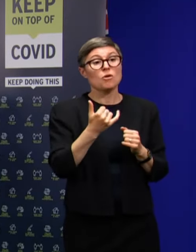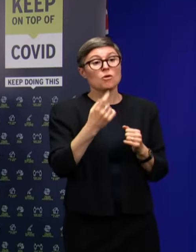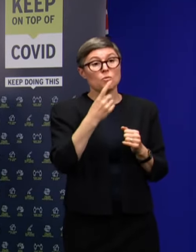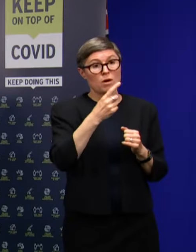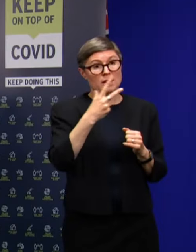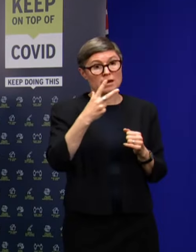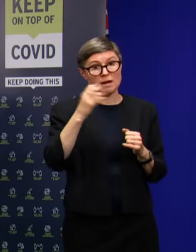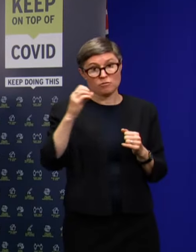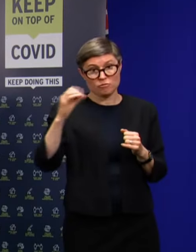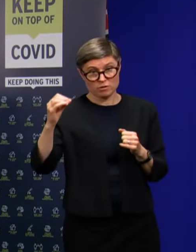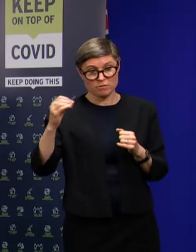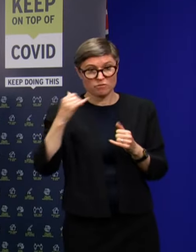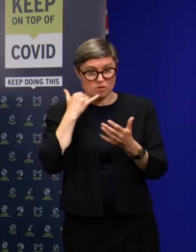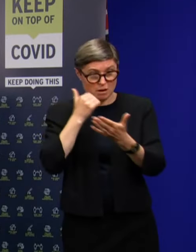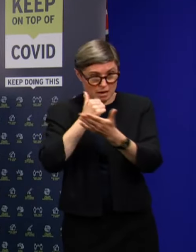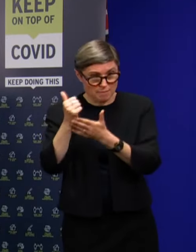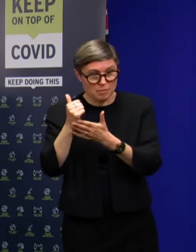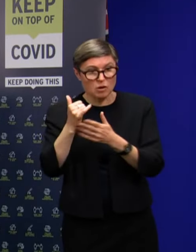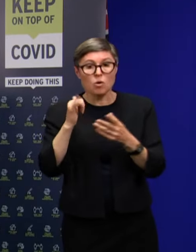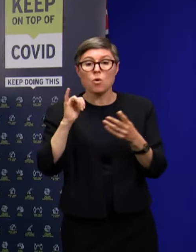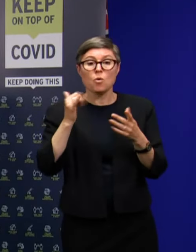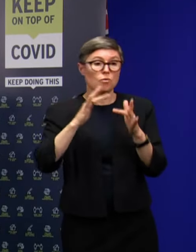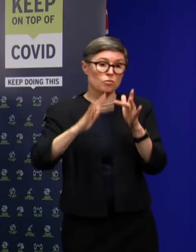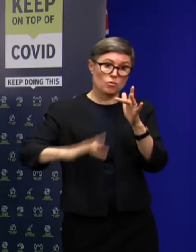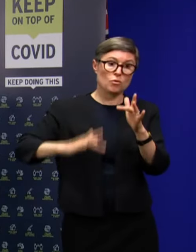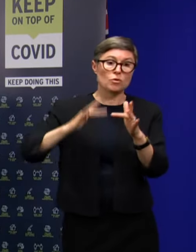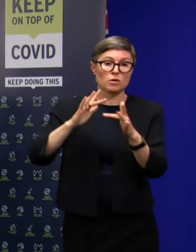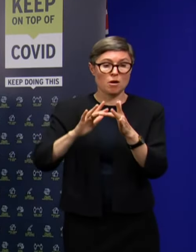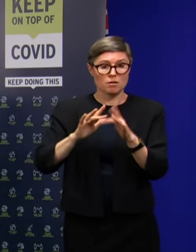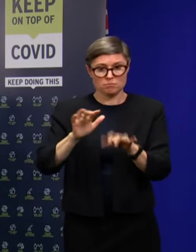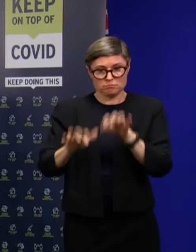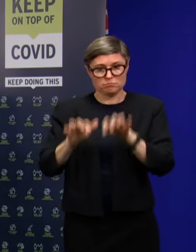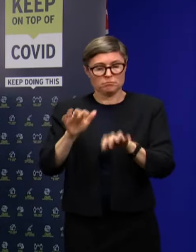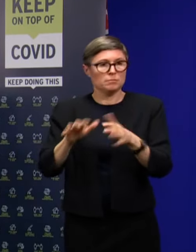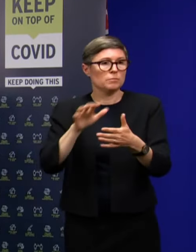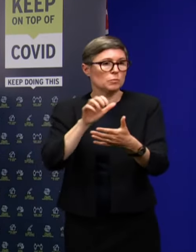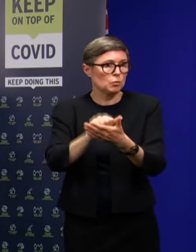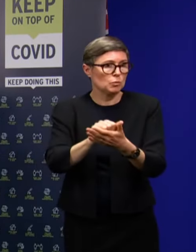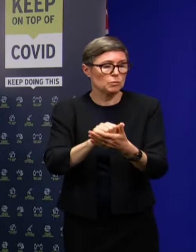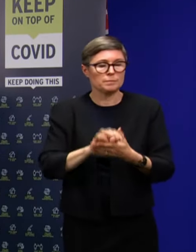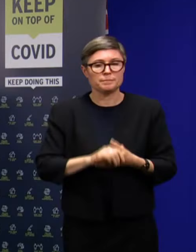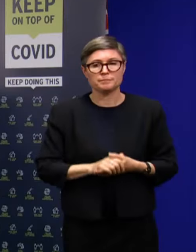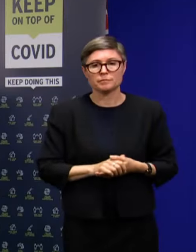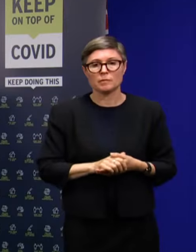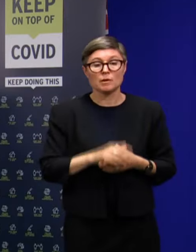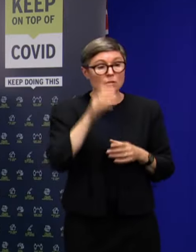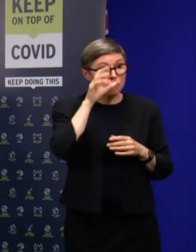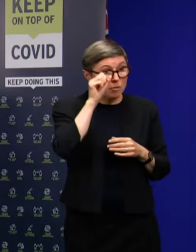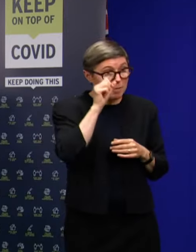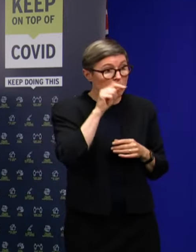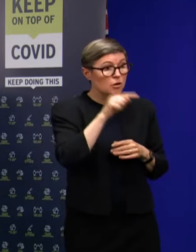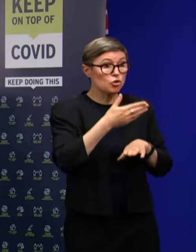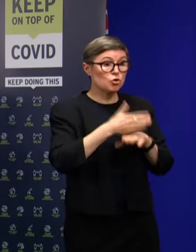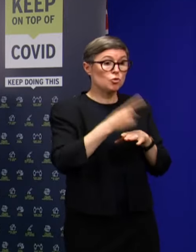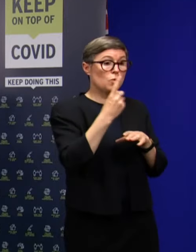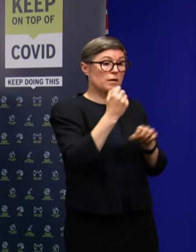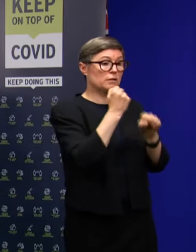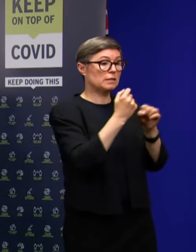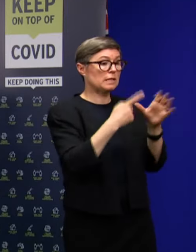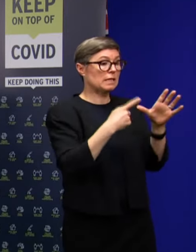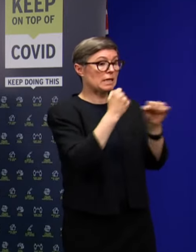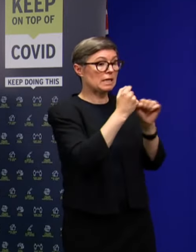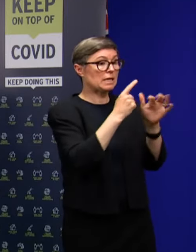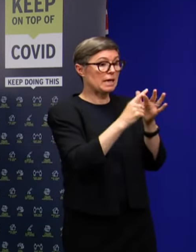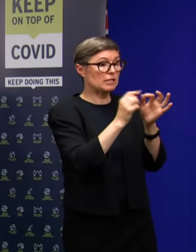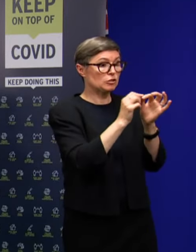Testing for COVID-19 and select Register Online. But noting that the Gagebrook pop-up and the Newnham pop